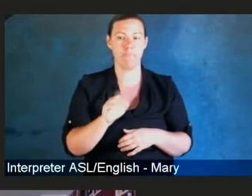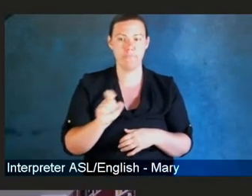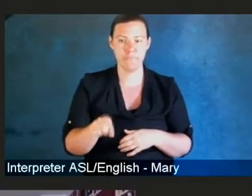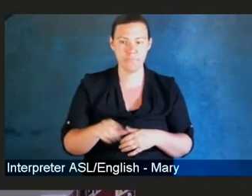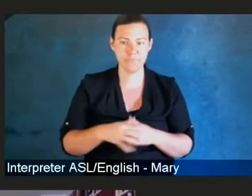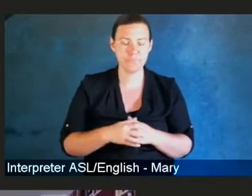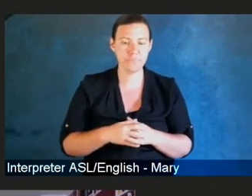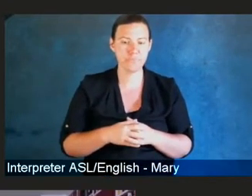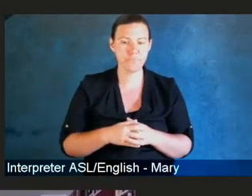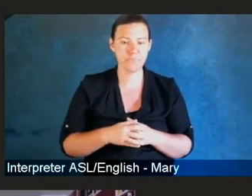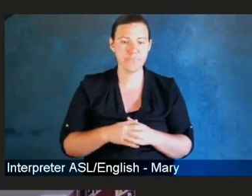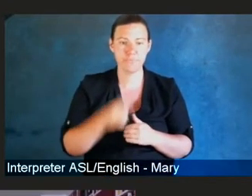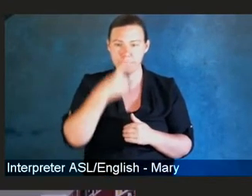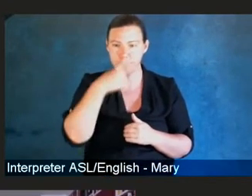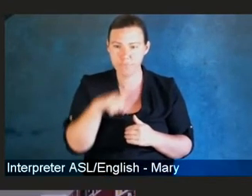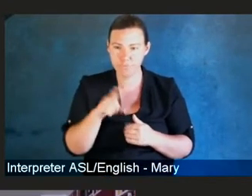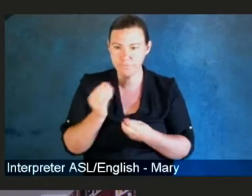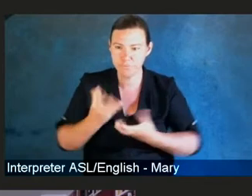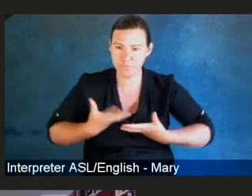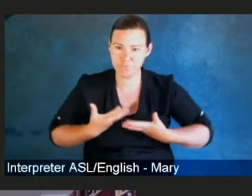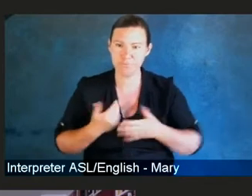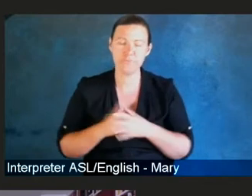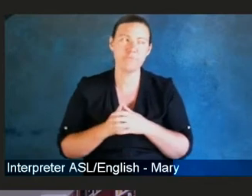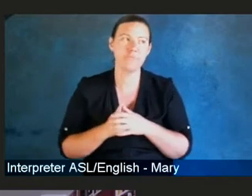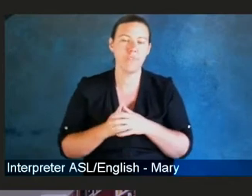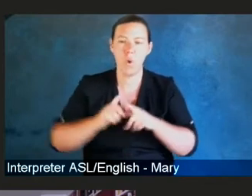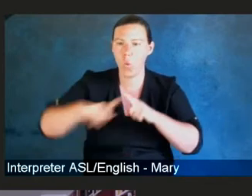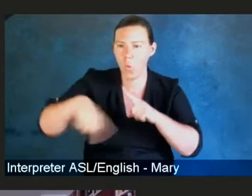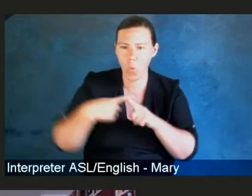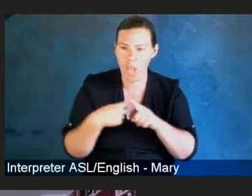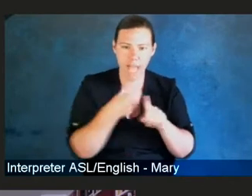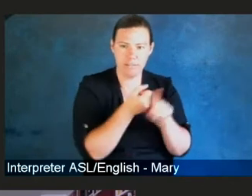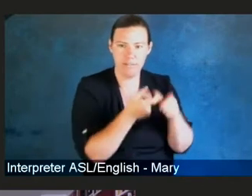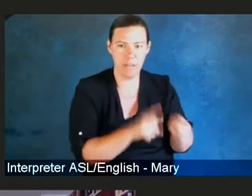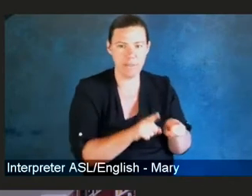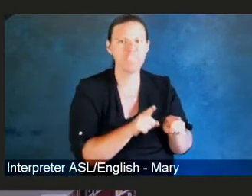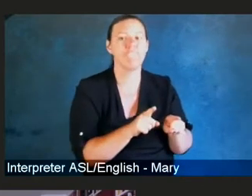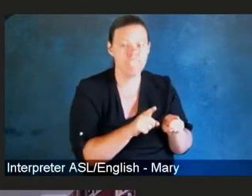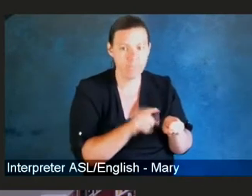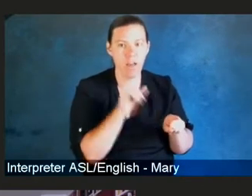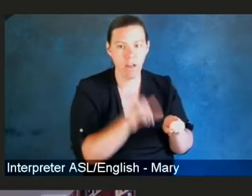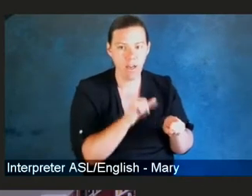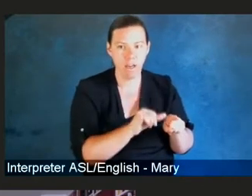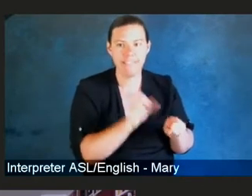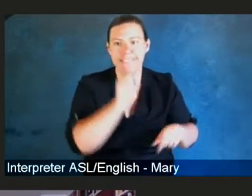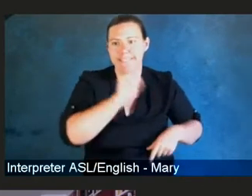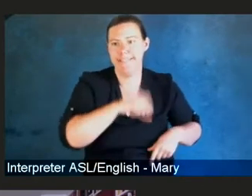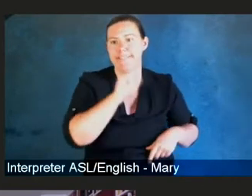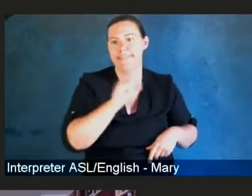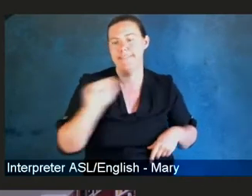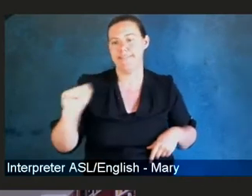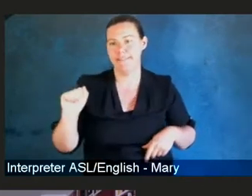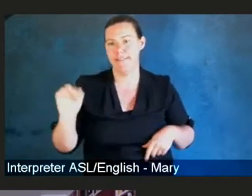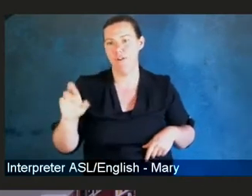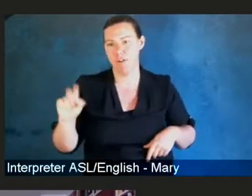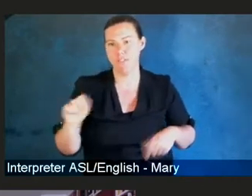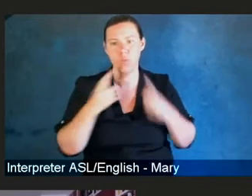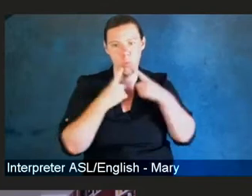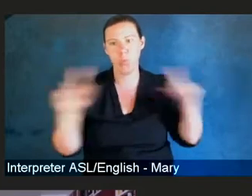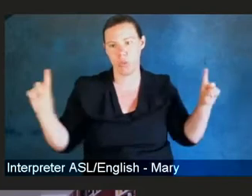antiretrovirals worked? What was the moment that you heard, you saw data, or you heard a report,